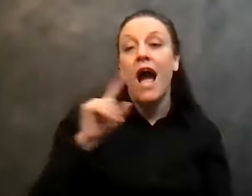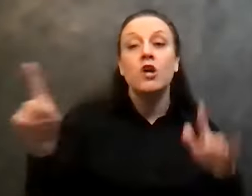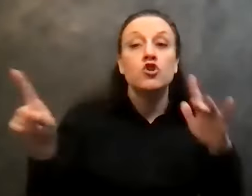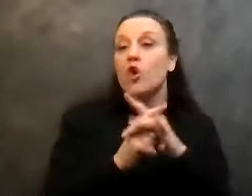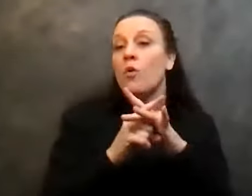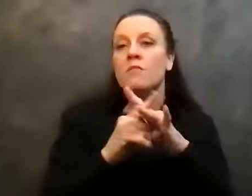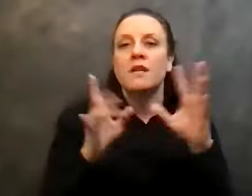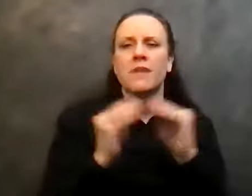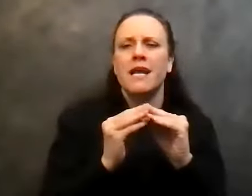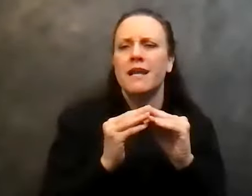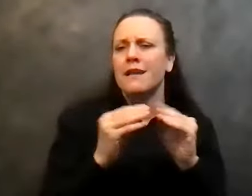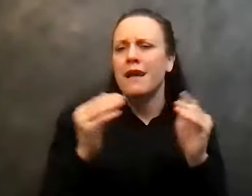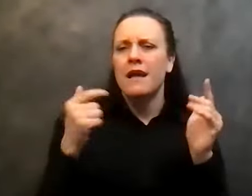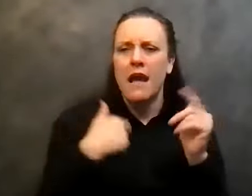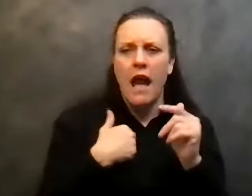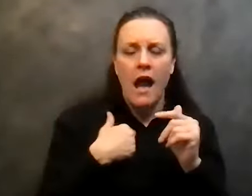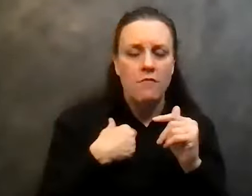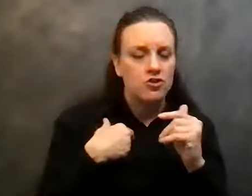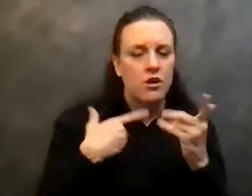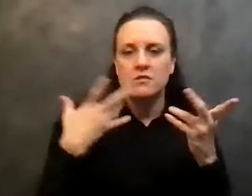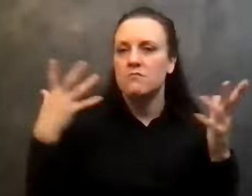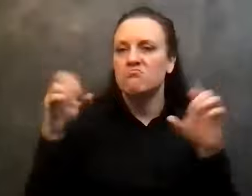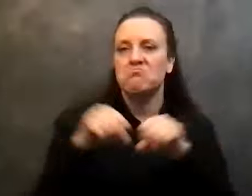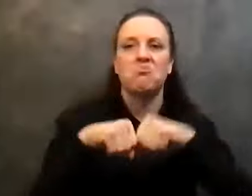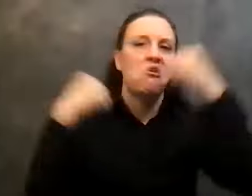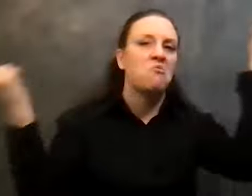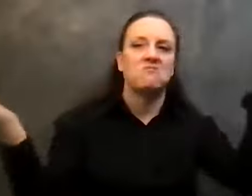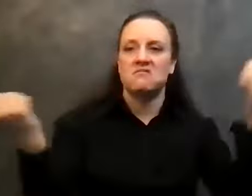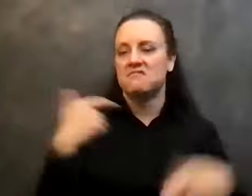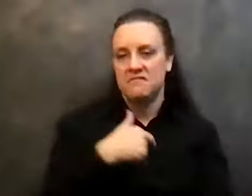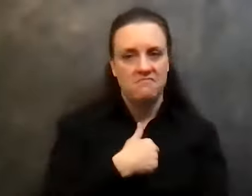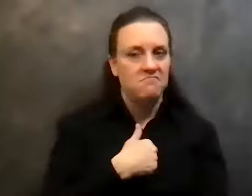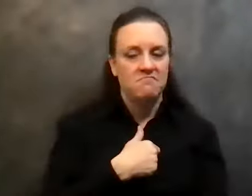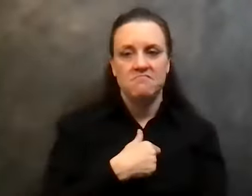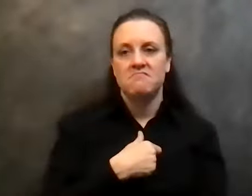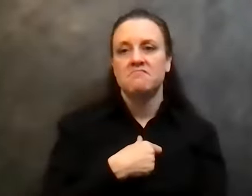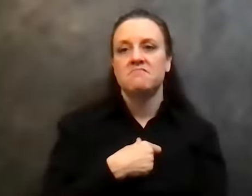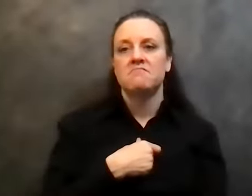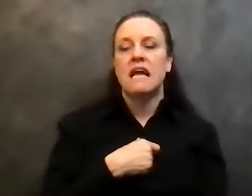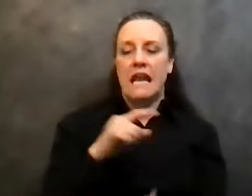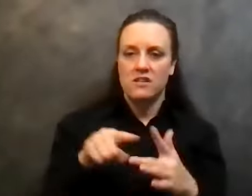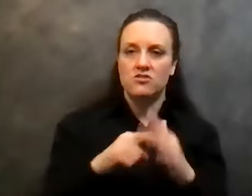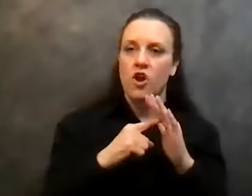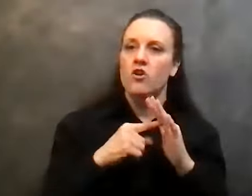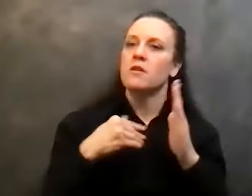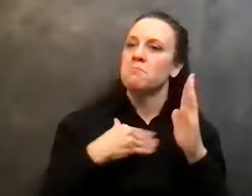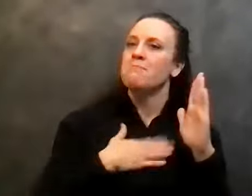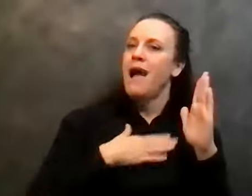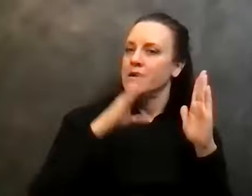and I'm absolutely shattered. And I started my, my, I started my sobriety at that point